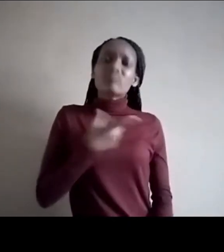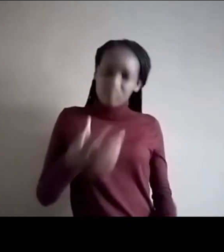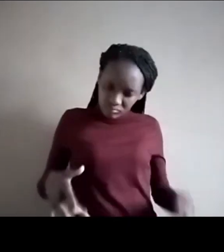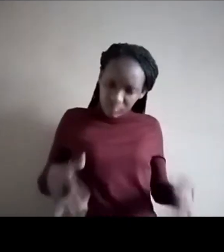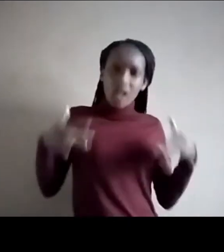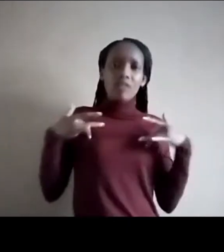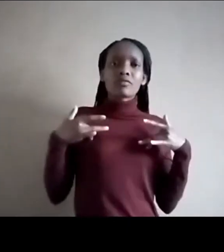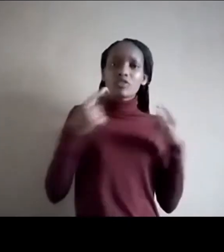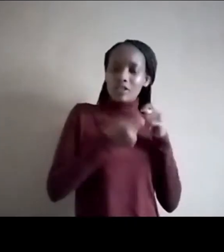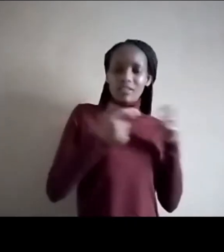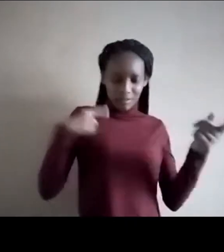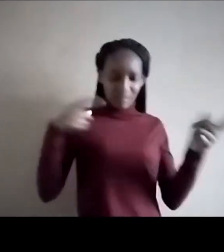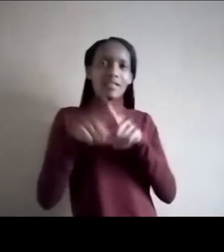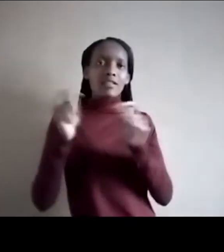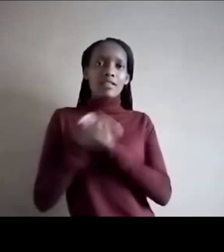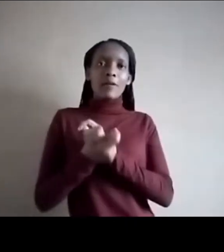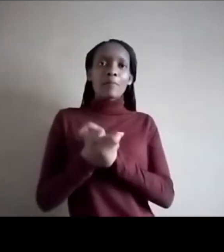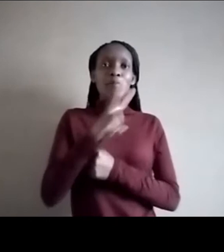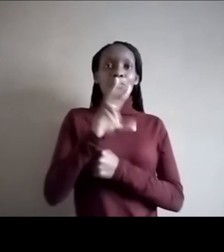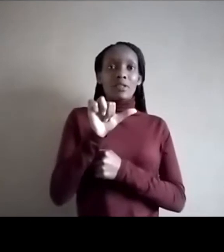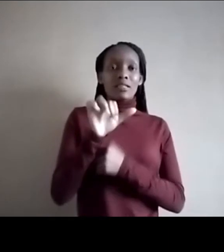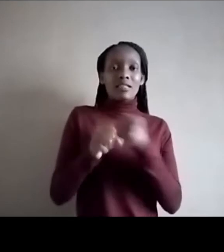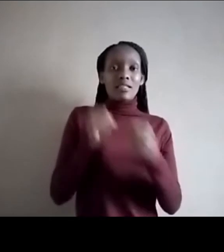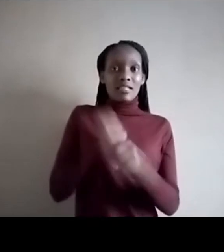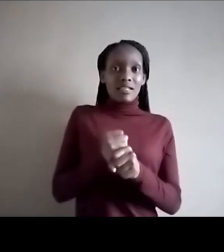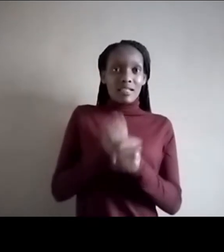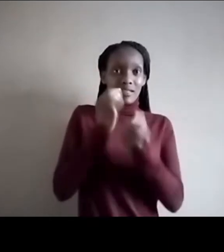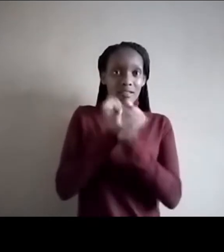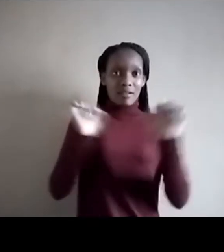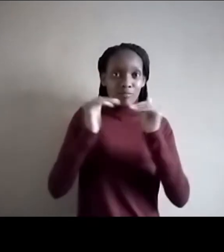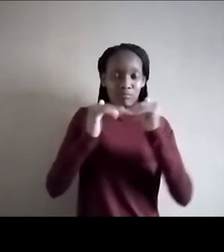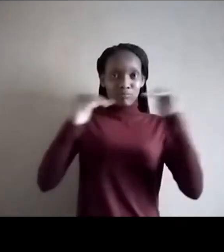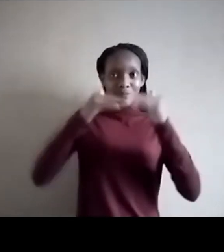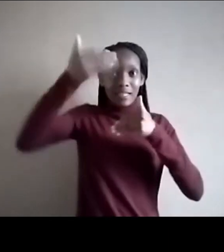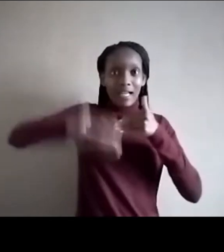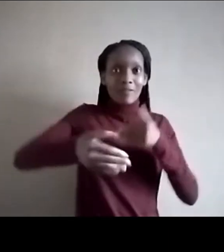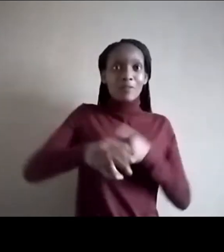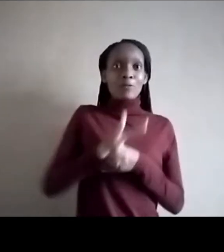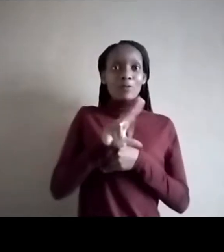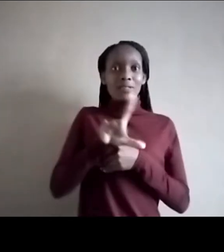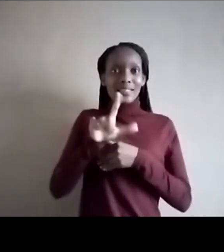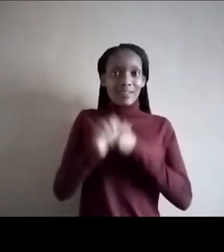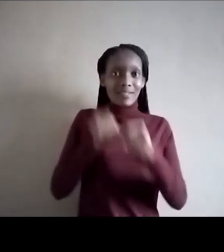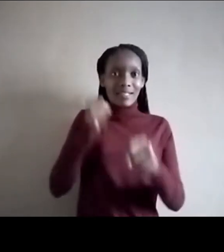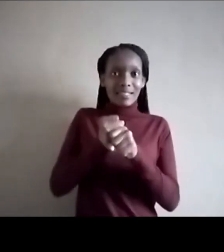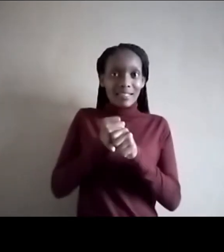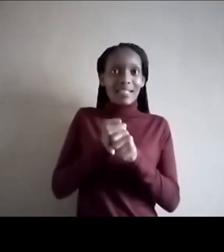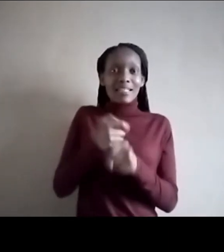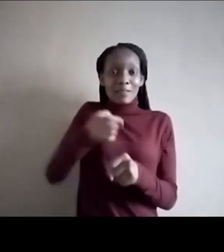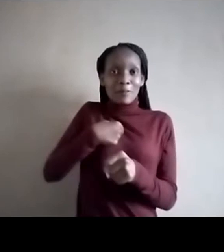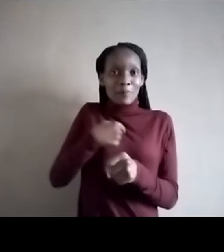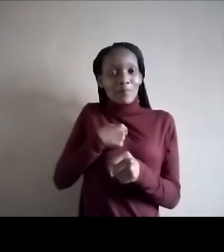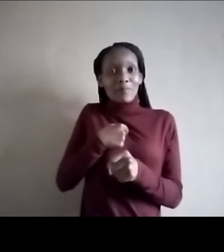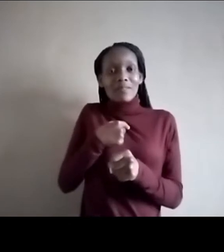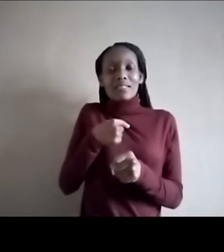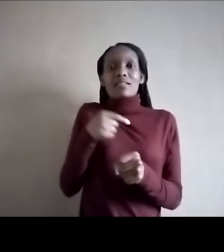26 years after democracy and 26, 27 years after democracy and 26 years after I was paralysed, just holding on